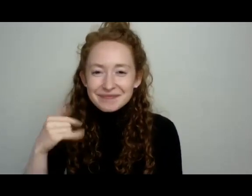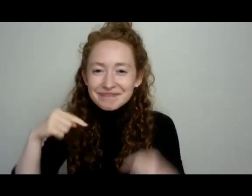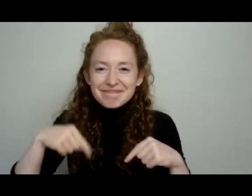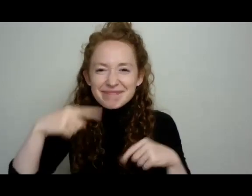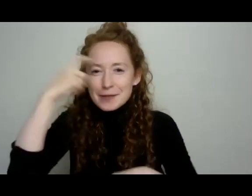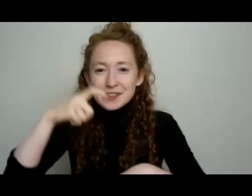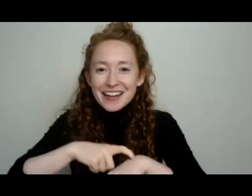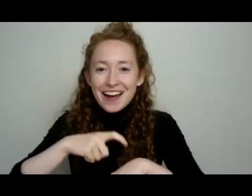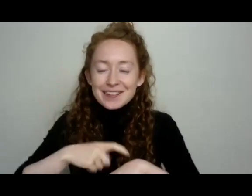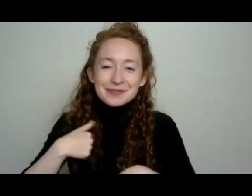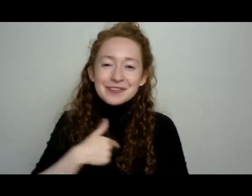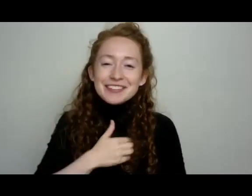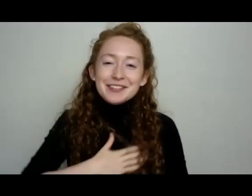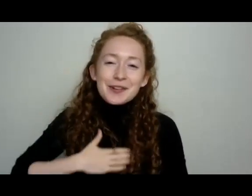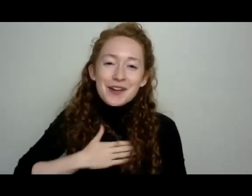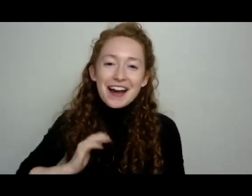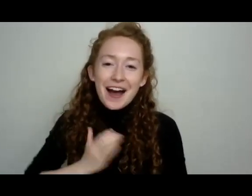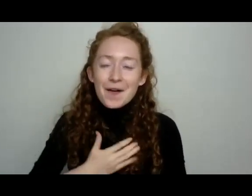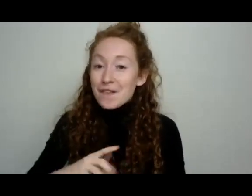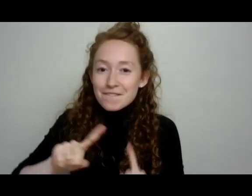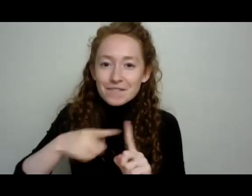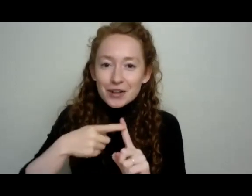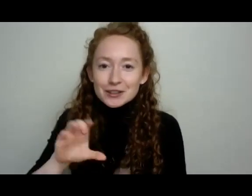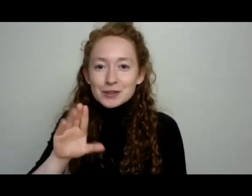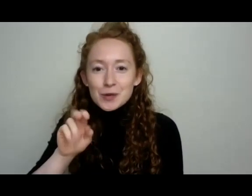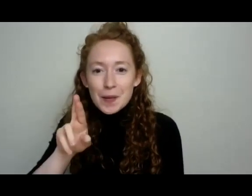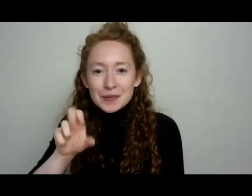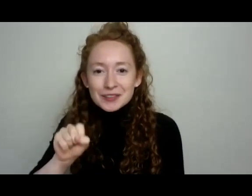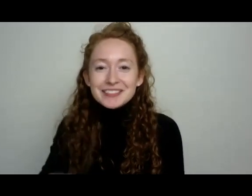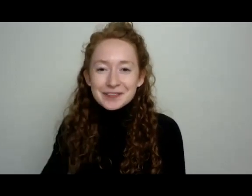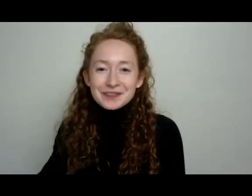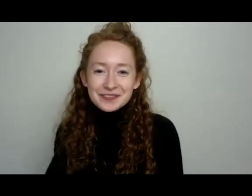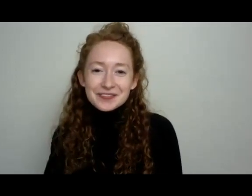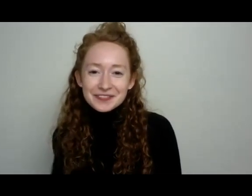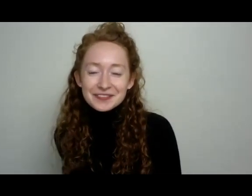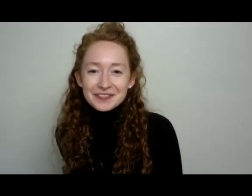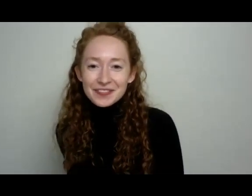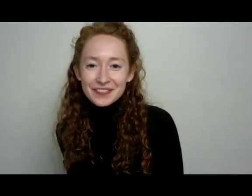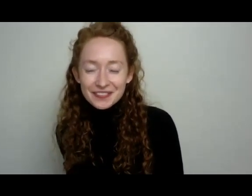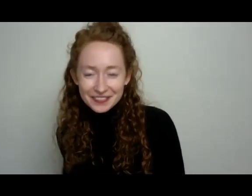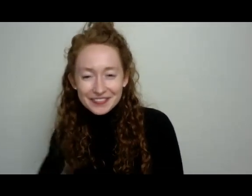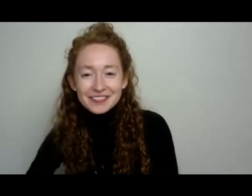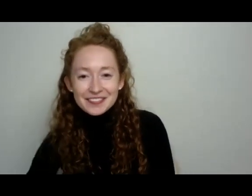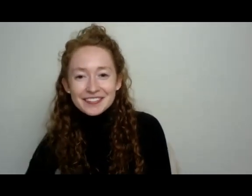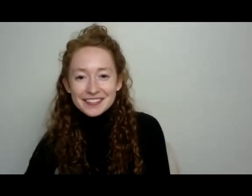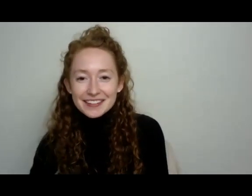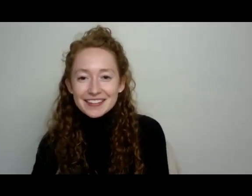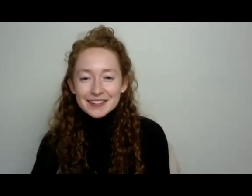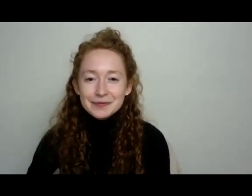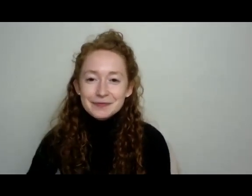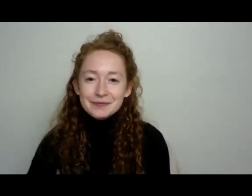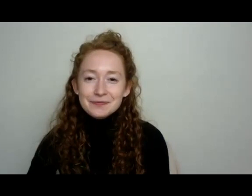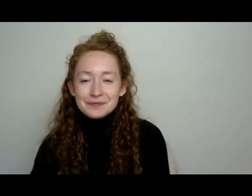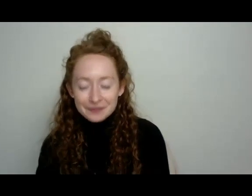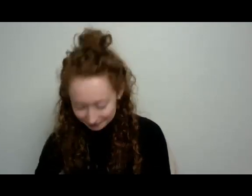cucumbers and there's plenty of time to yet harvest and so more cucumbers yet this season.